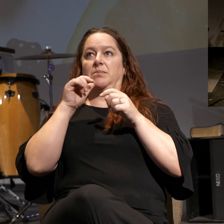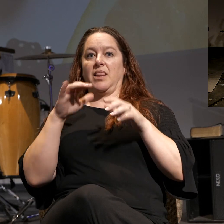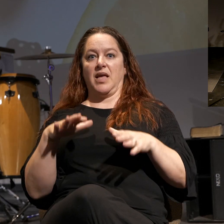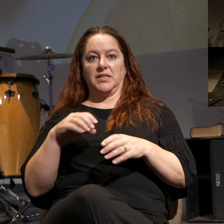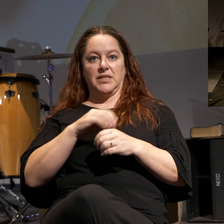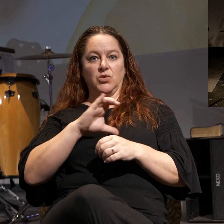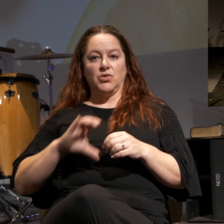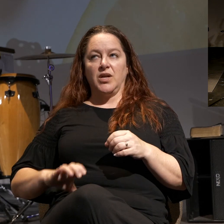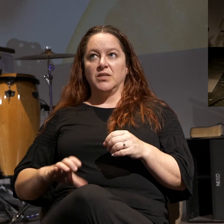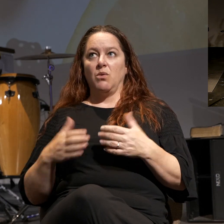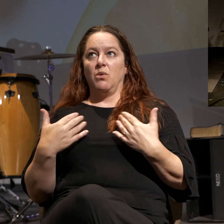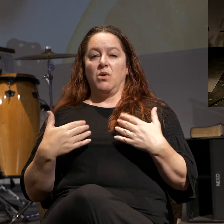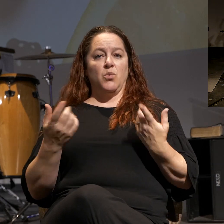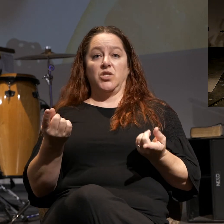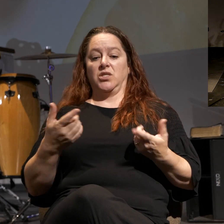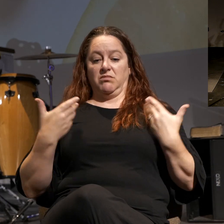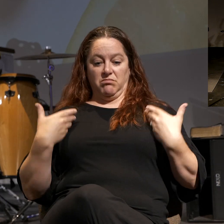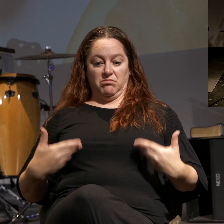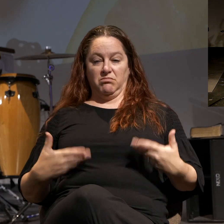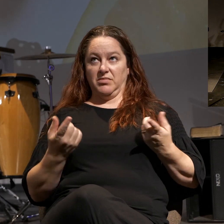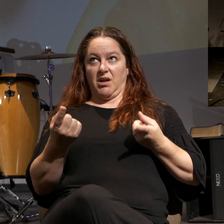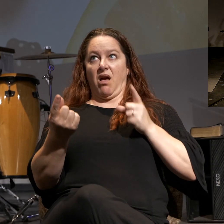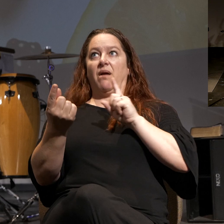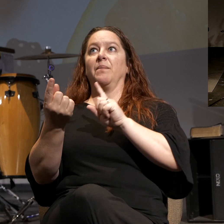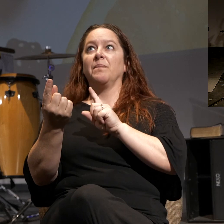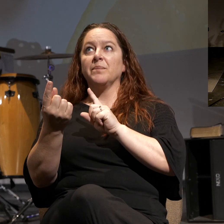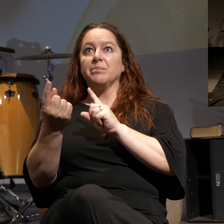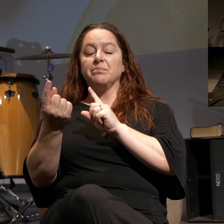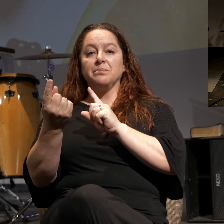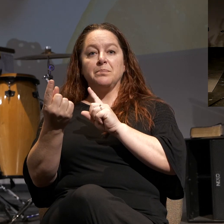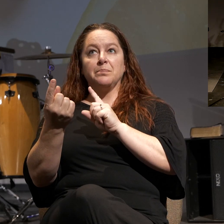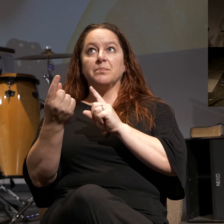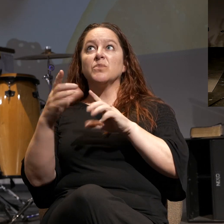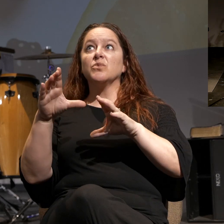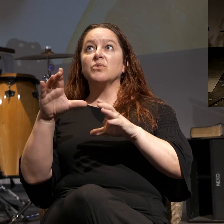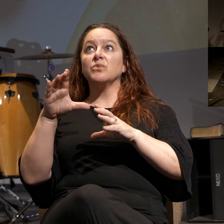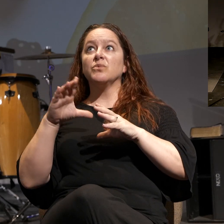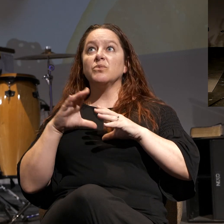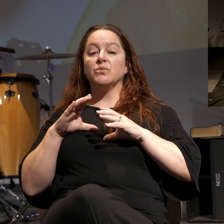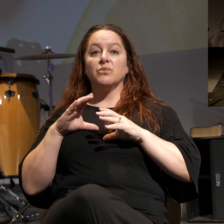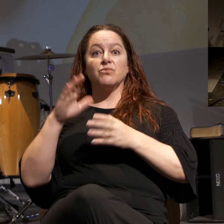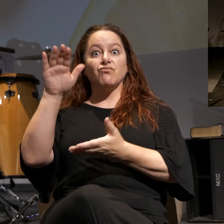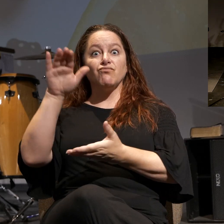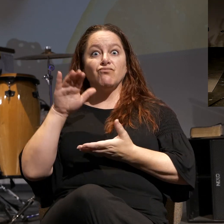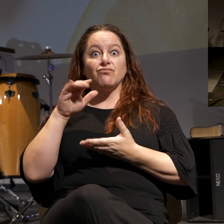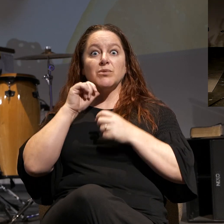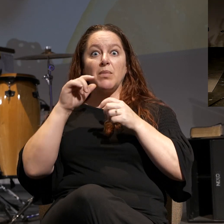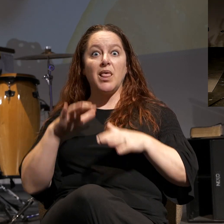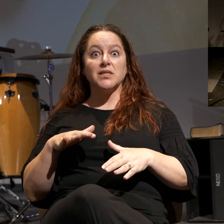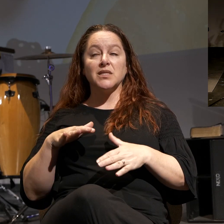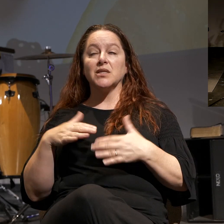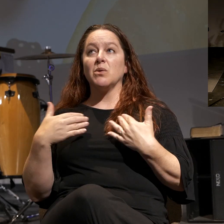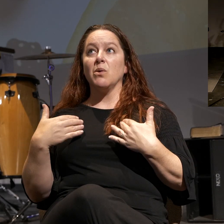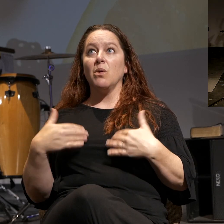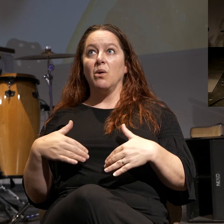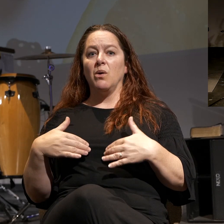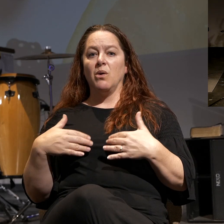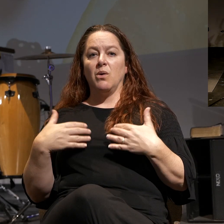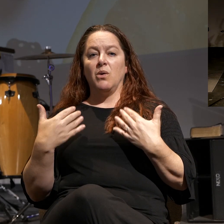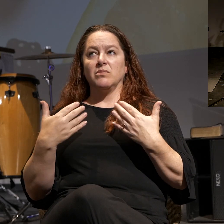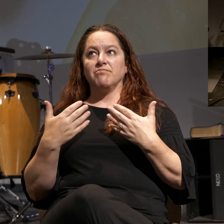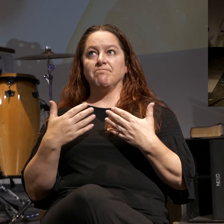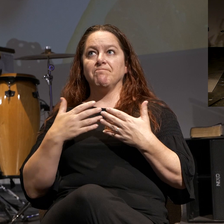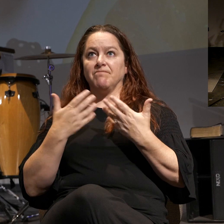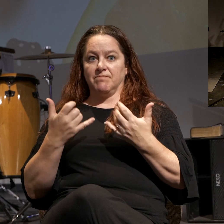Christ, so we come as we are to Christ, receive His blessing. Therefore, we want to obey